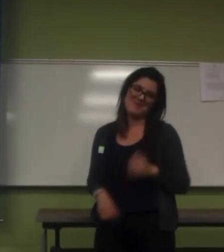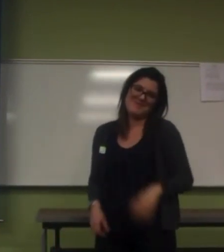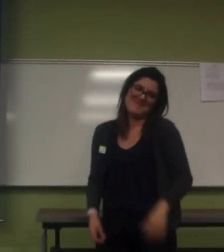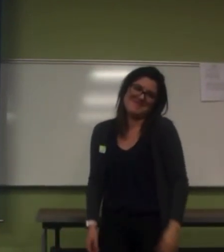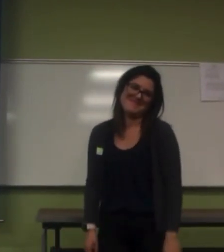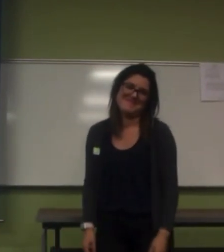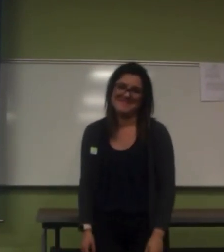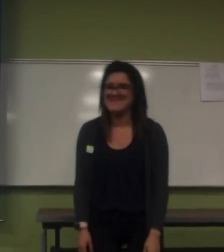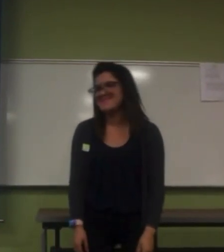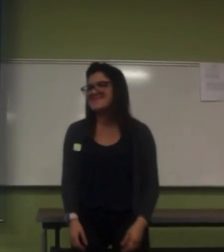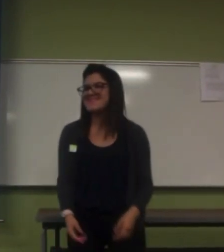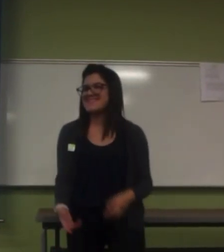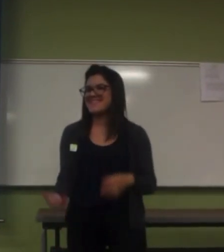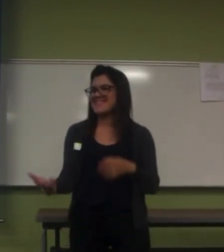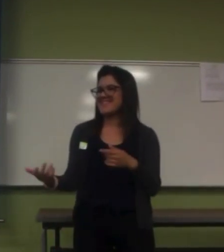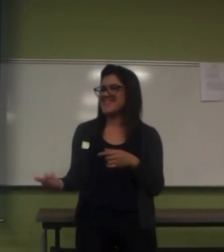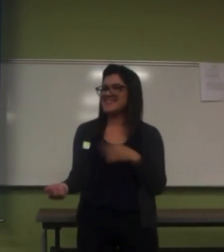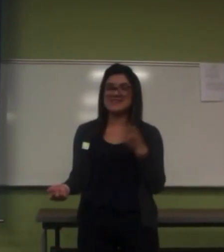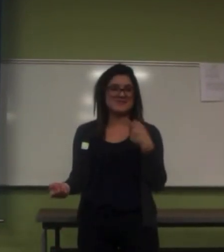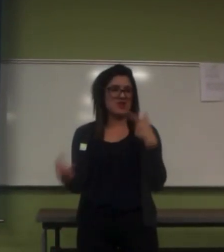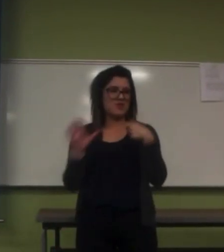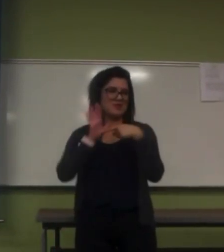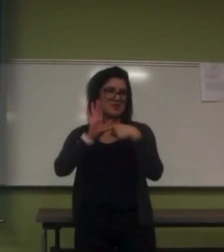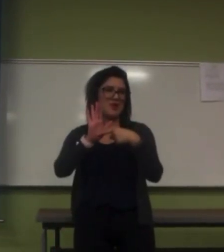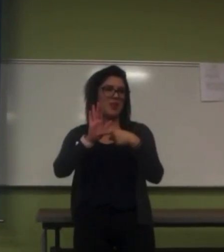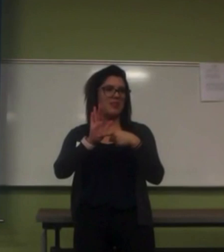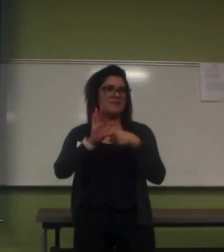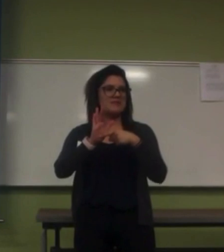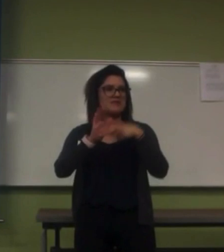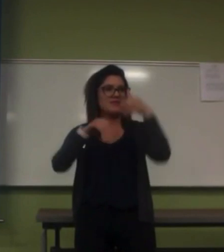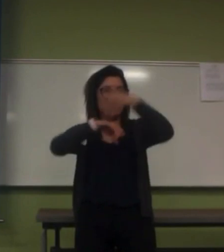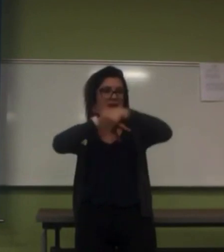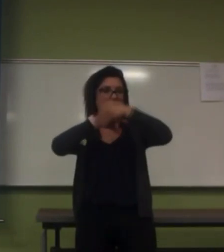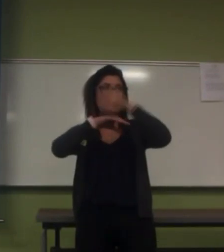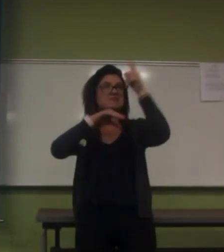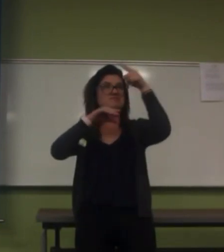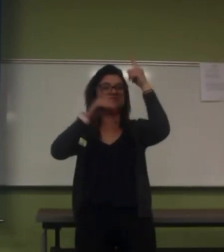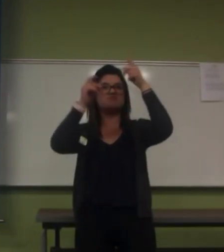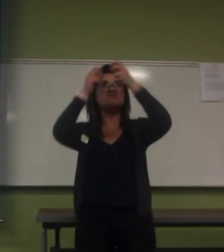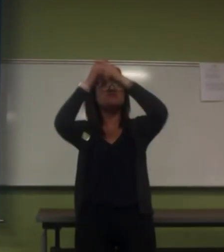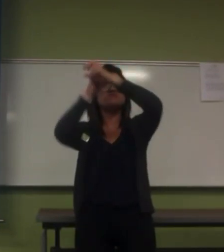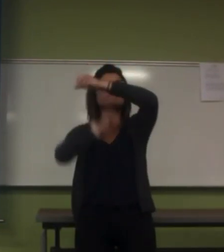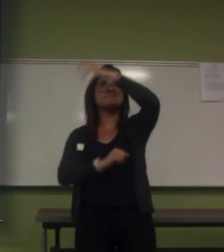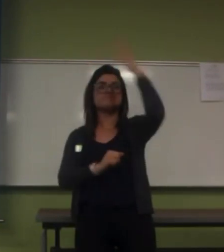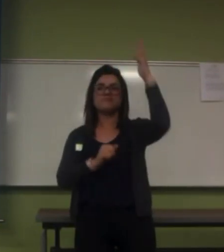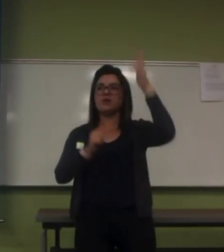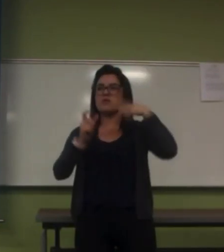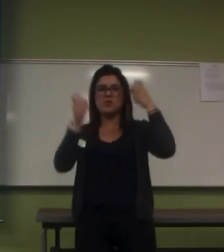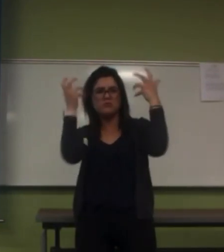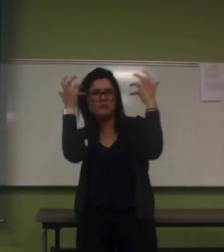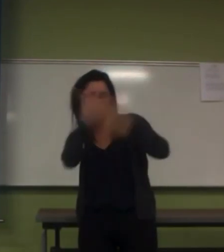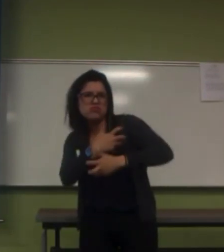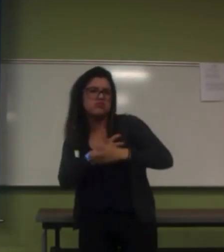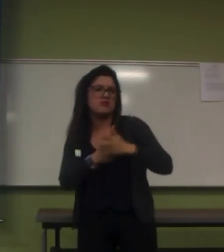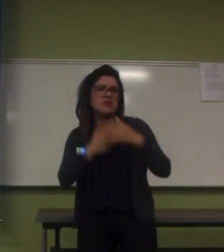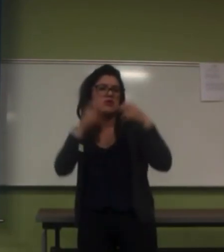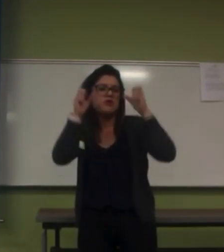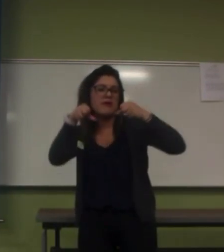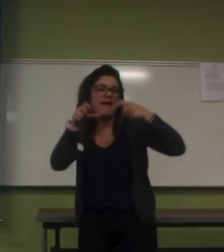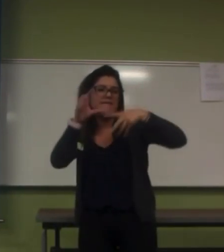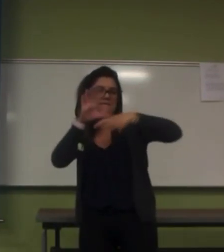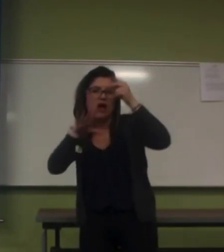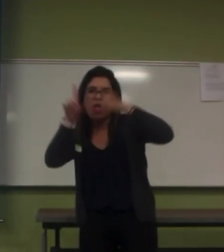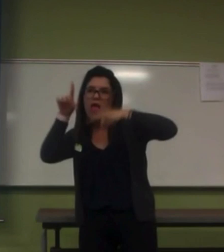So, okay, I want to show, like, the black eye sky. You can see, as you try to find